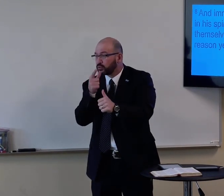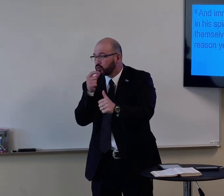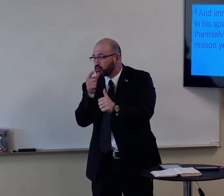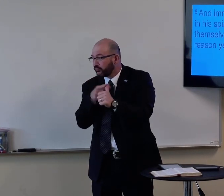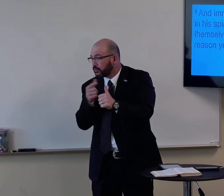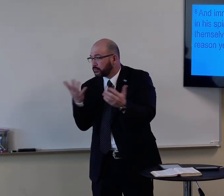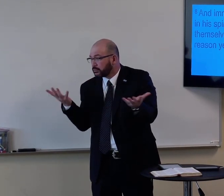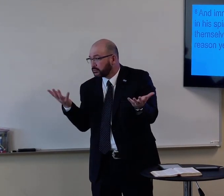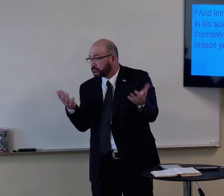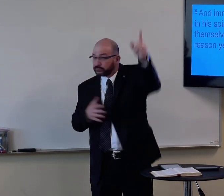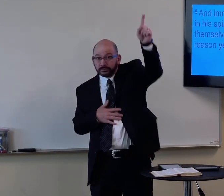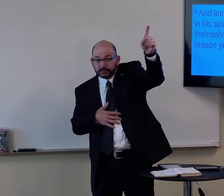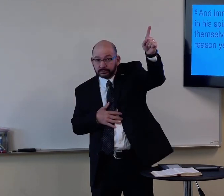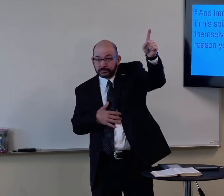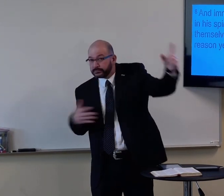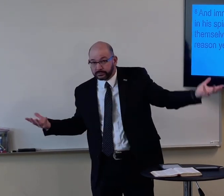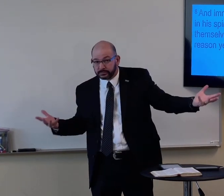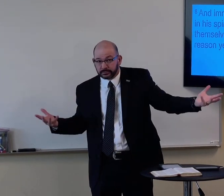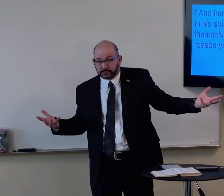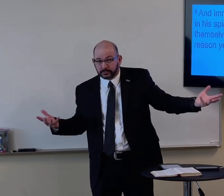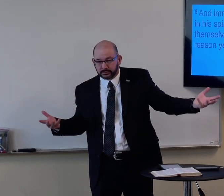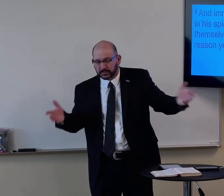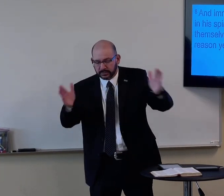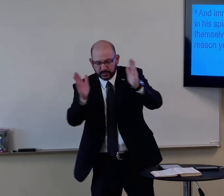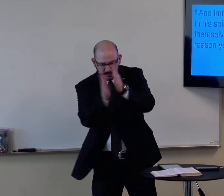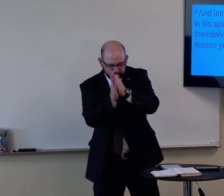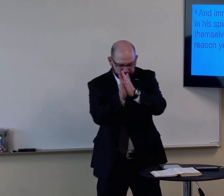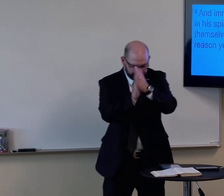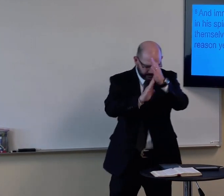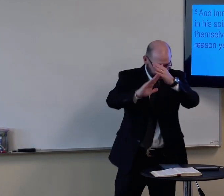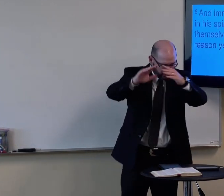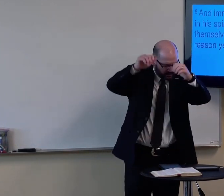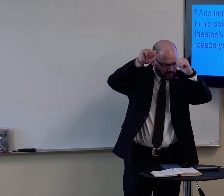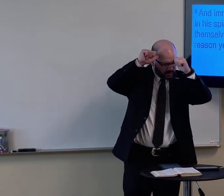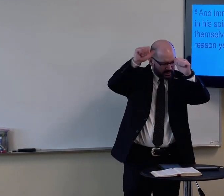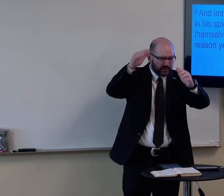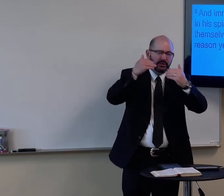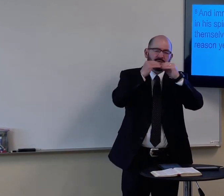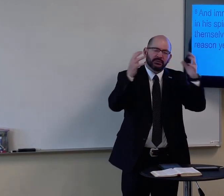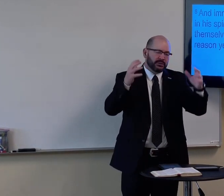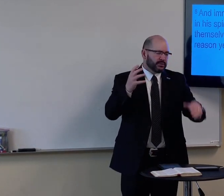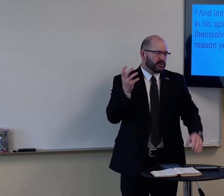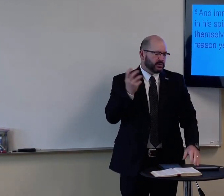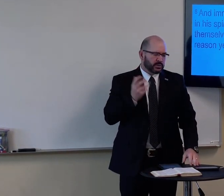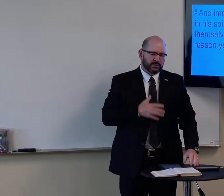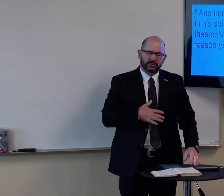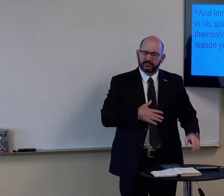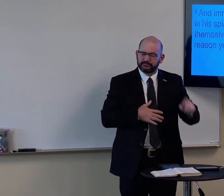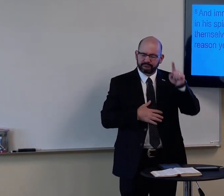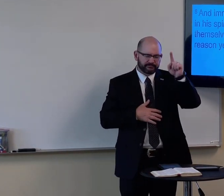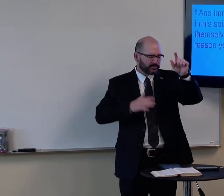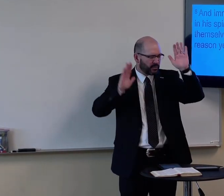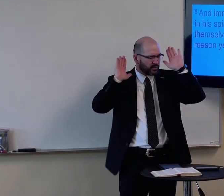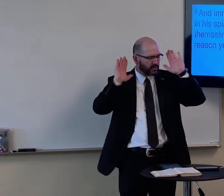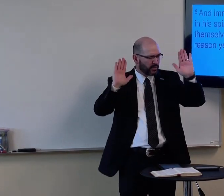So, who should you ask first? Jesus. Let's pray. Heavenly Father, we thank you so much.